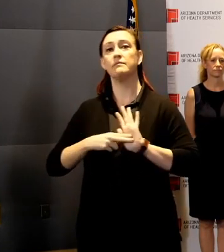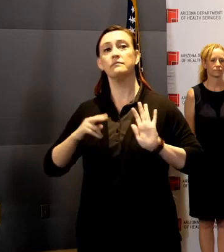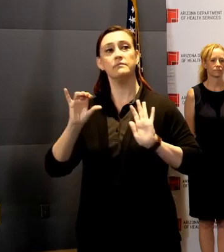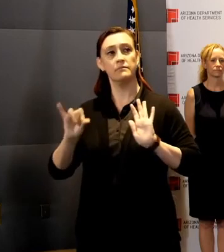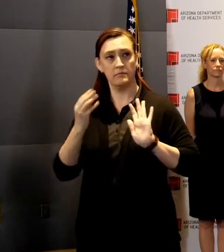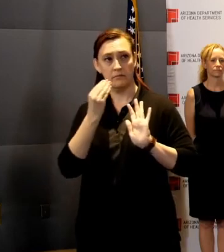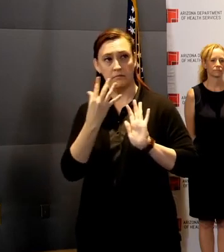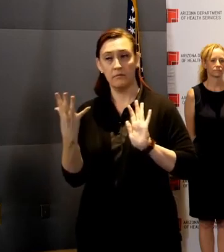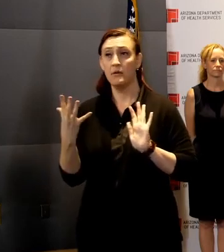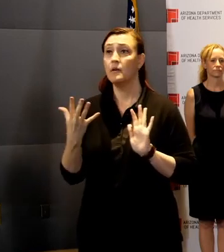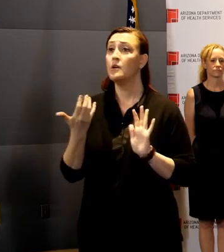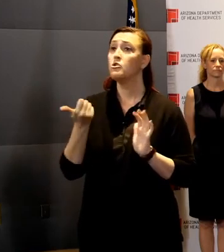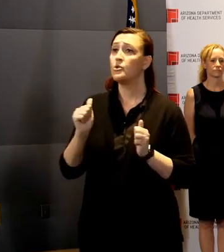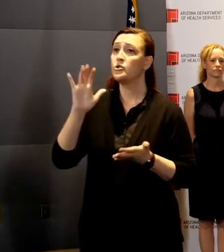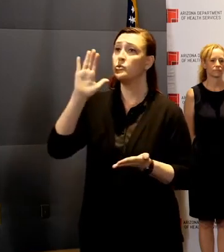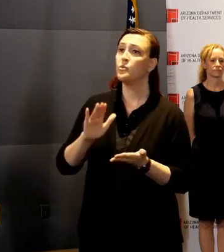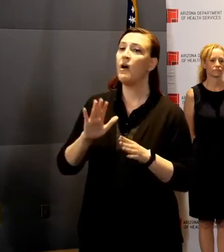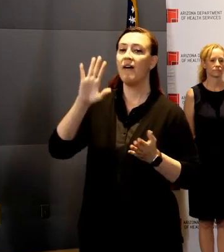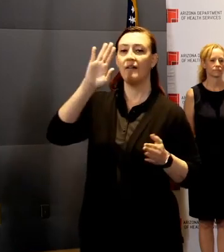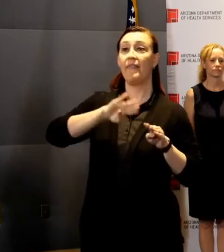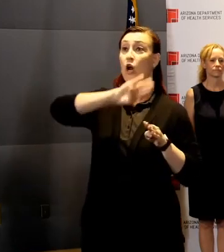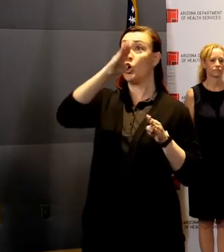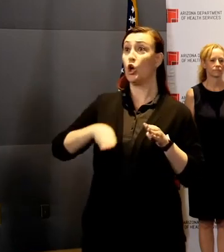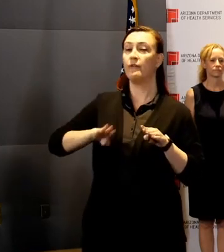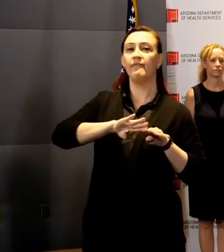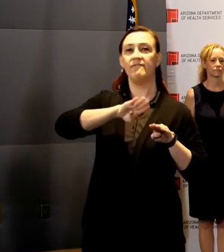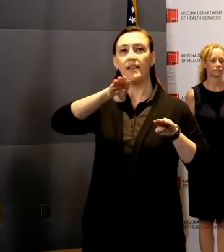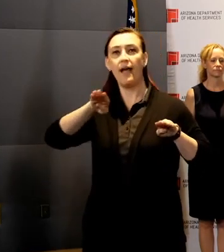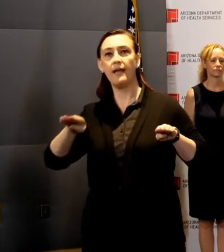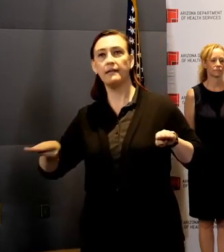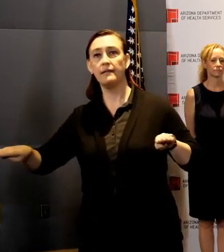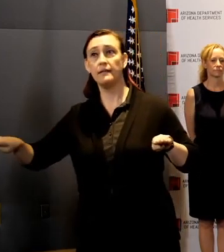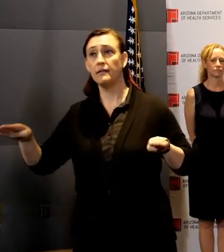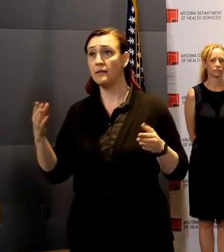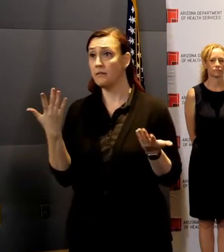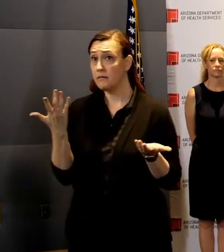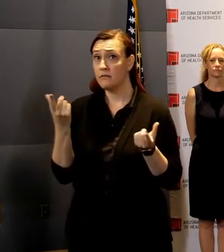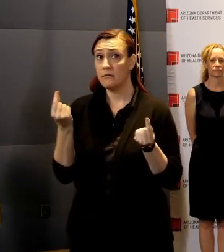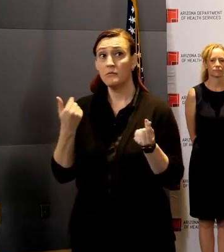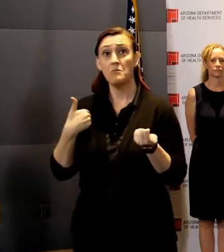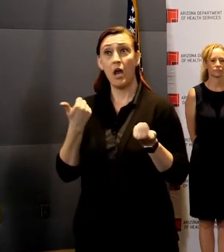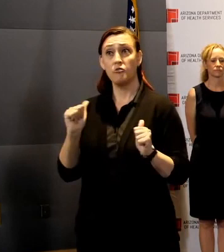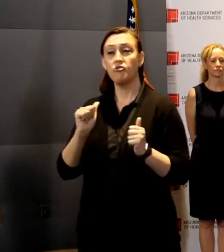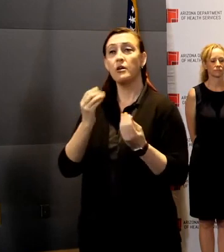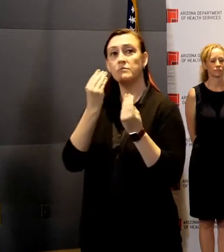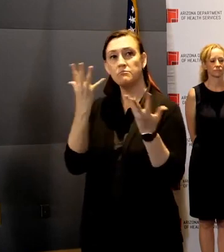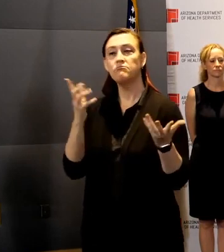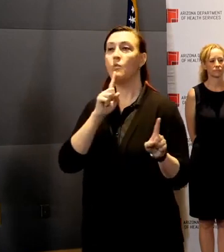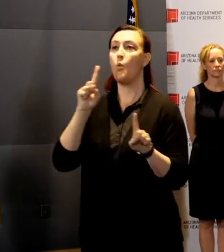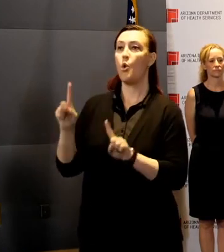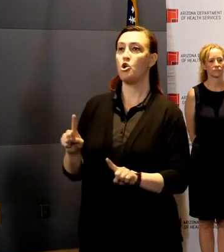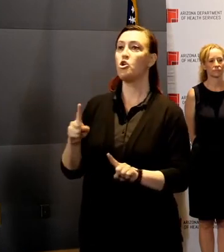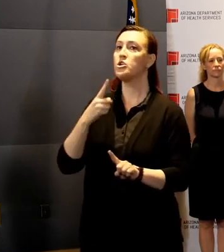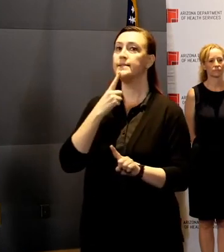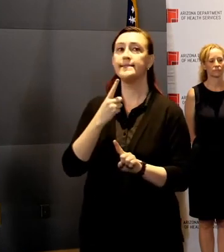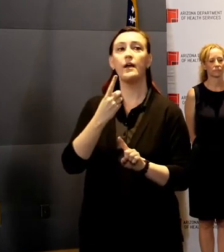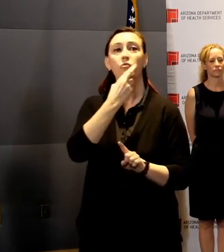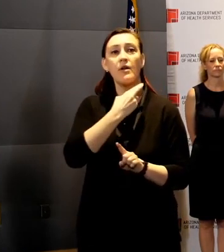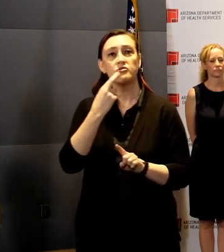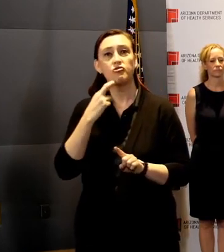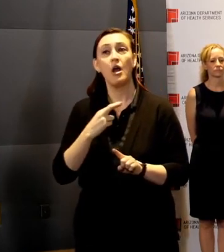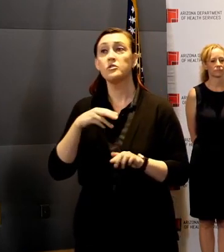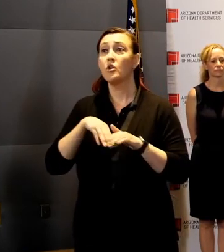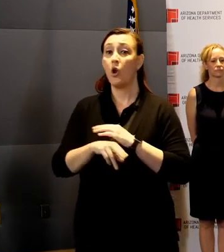reduce the spread and flatten the curve, last week I issued an executive order prohibiting dine-in services at